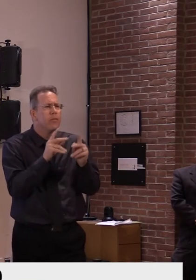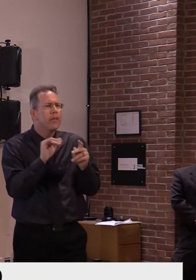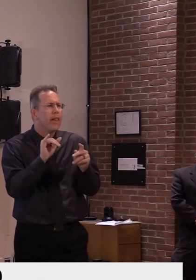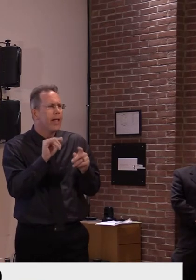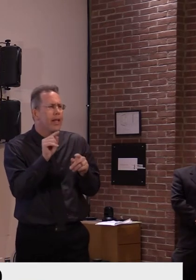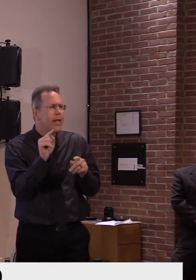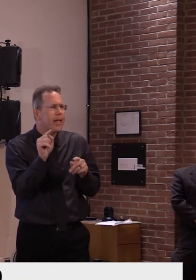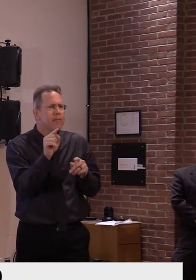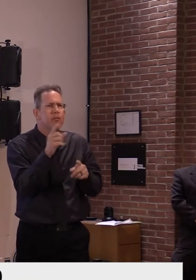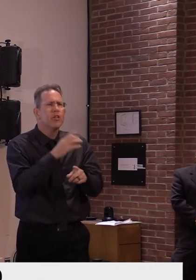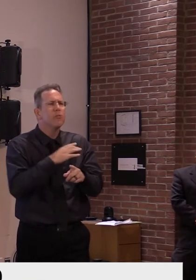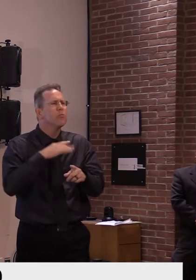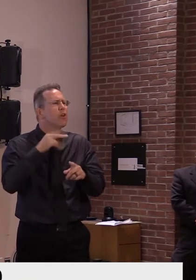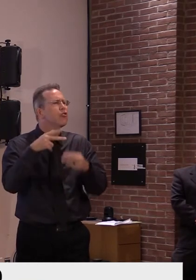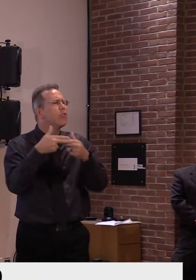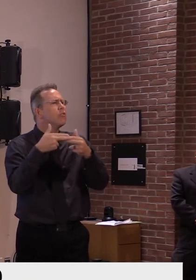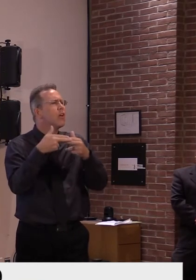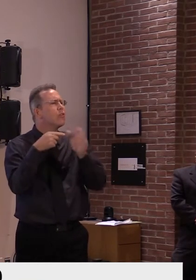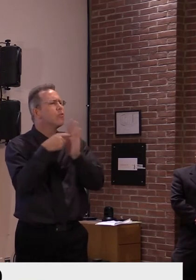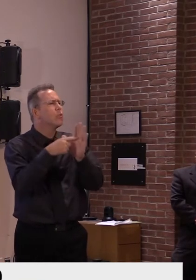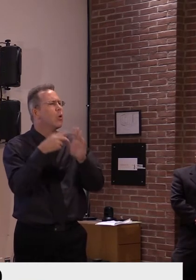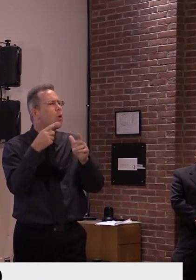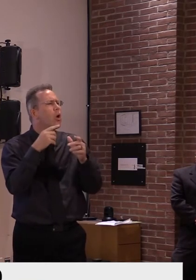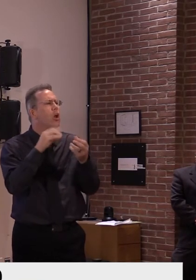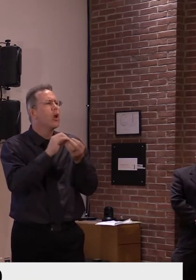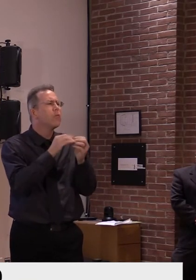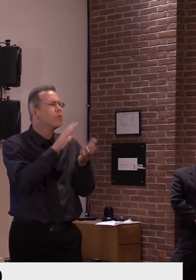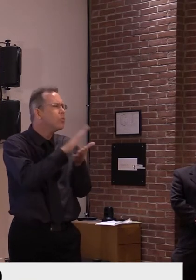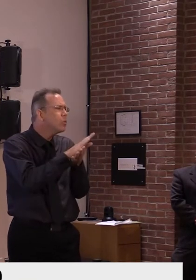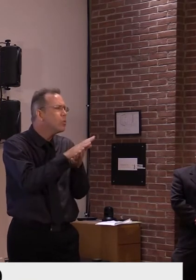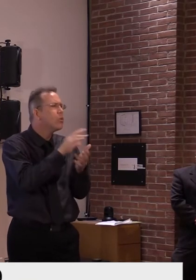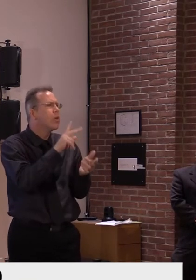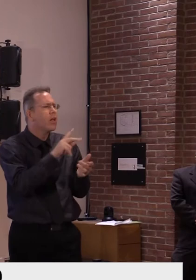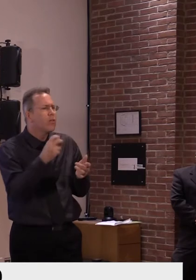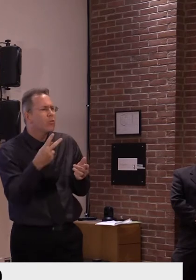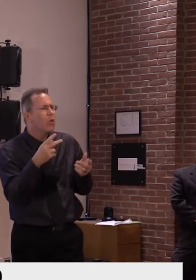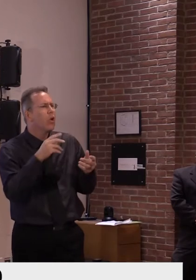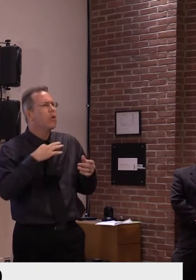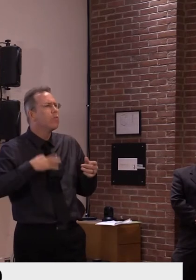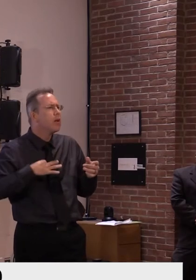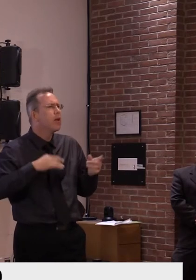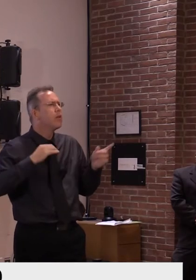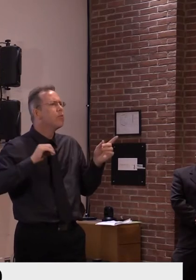in Vermont as compared to other states, which goes beyond this outbreak.